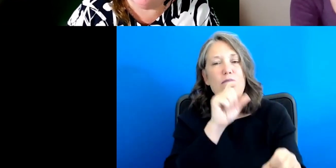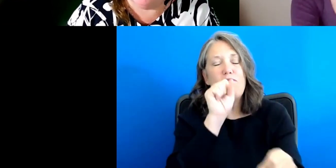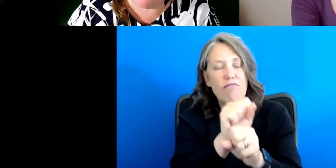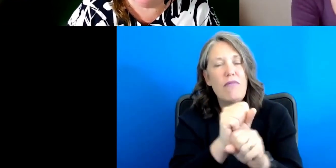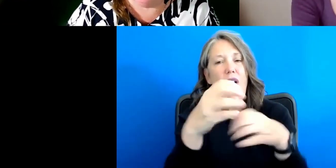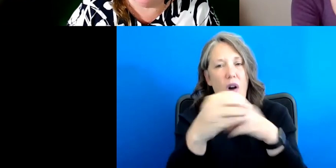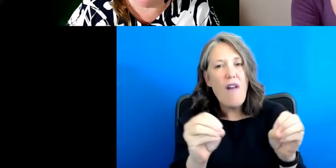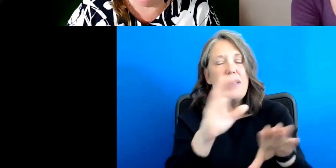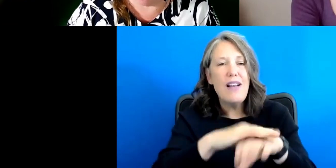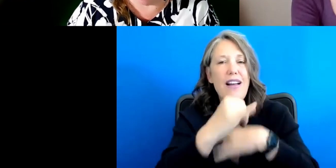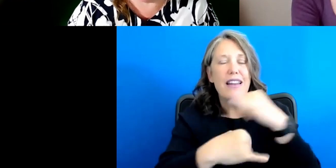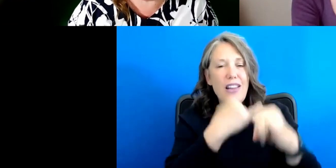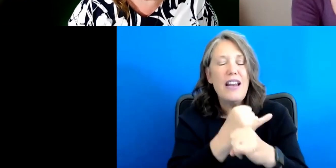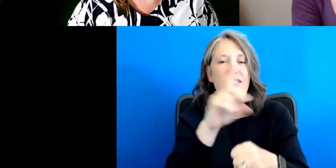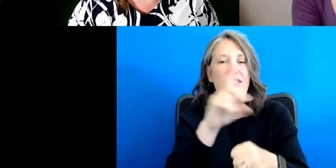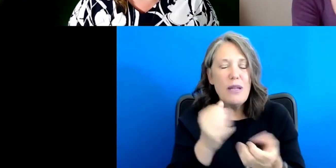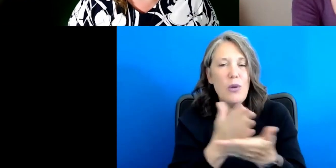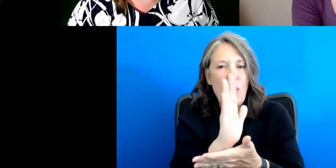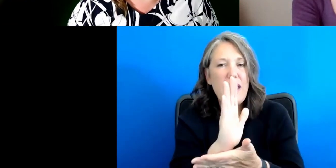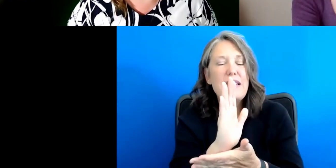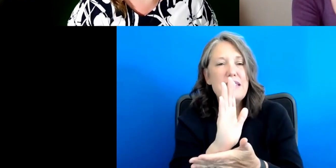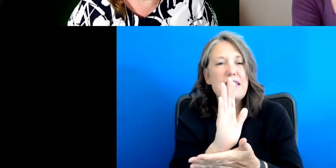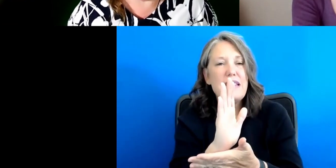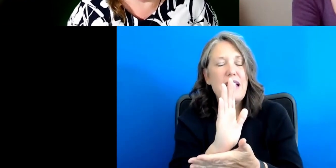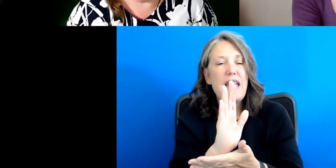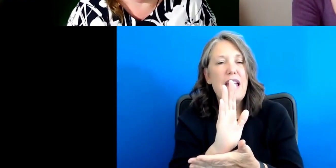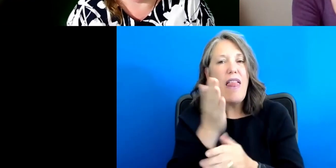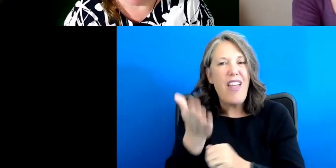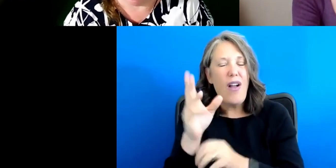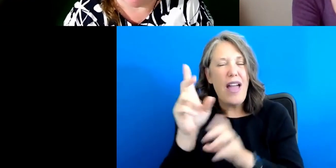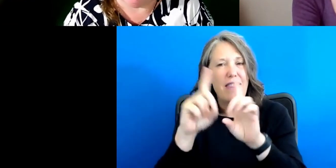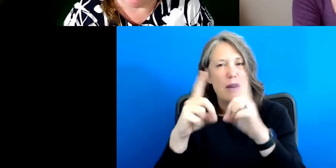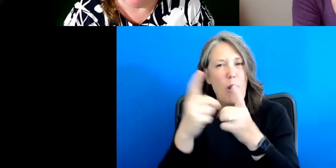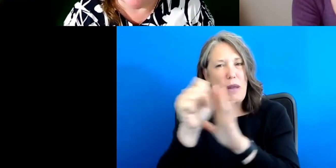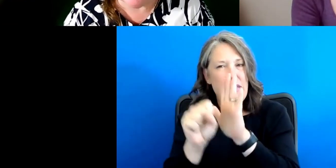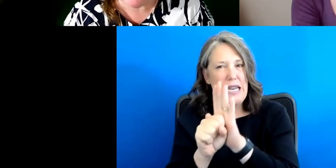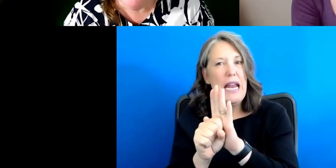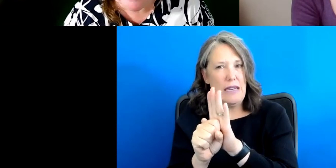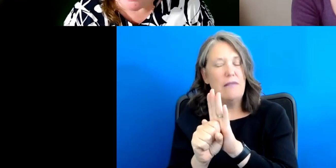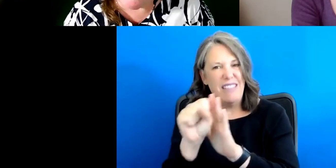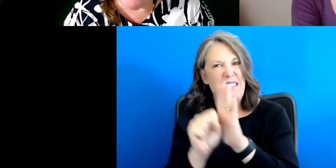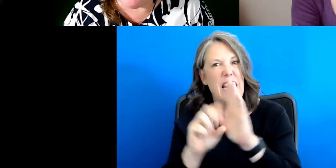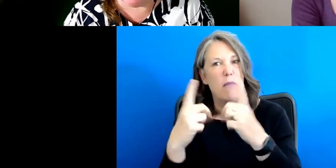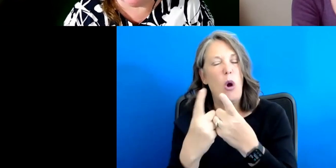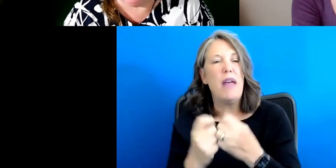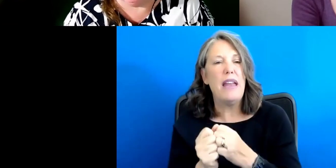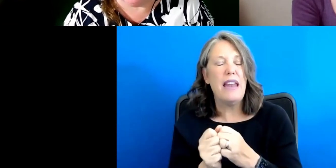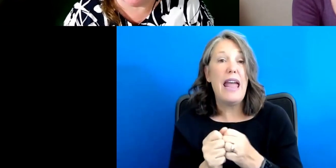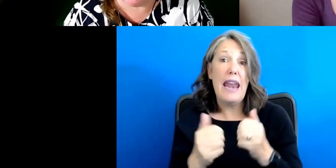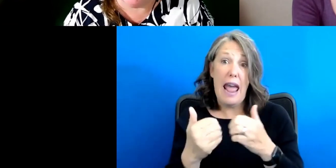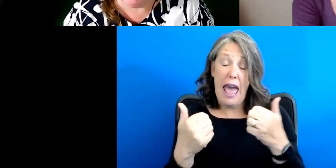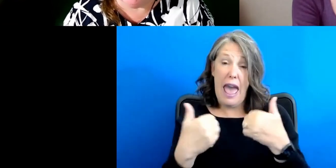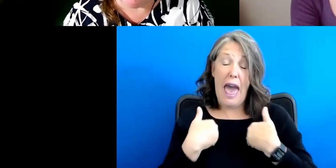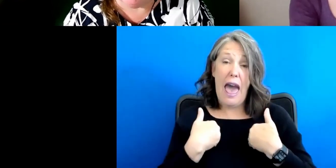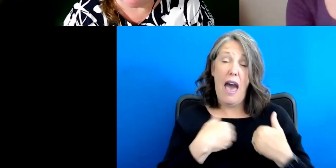on international disability rights at the department of state and led by an ambassador at